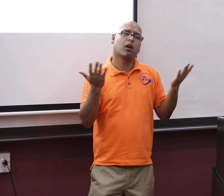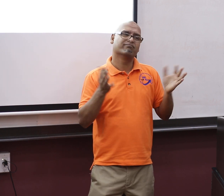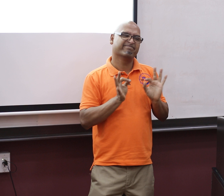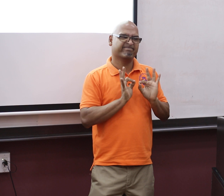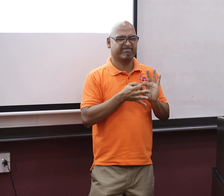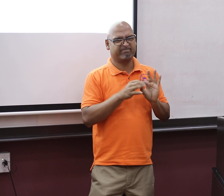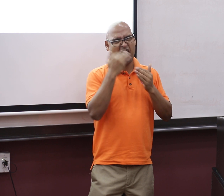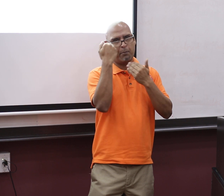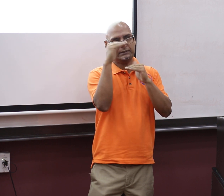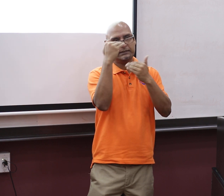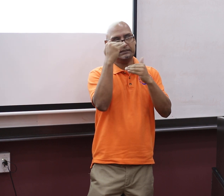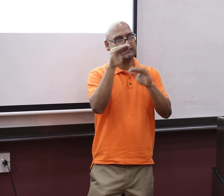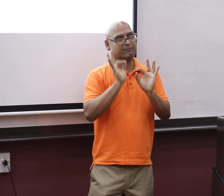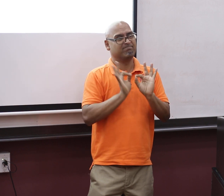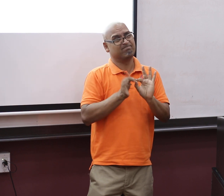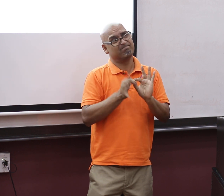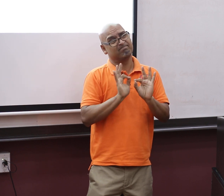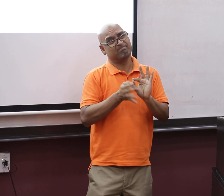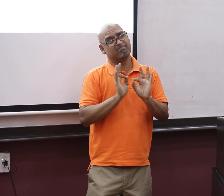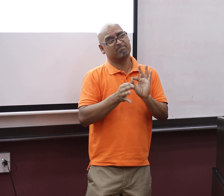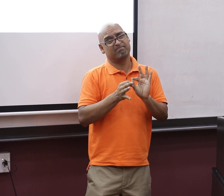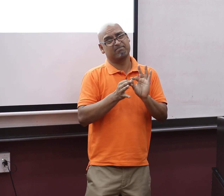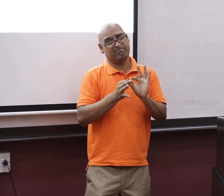with that too, there would be lots of problems, because of limitations with interpreters.